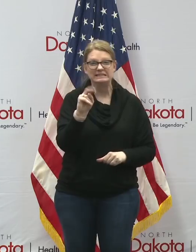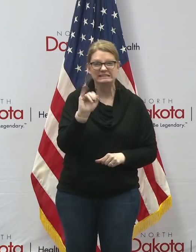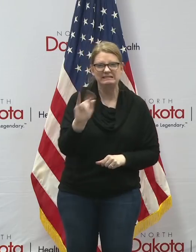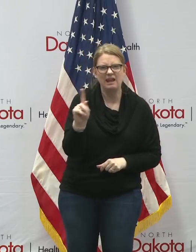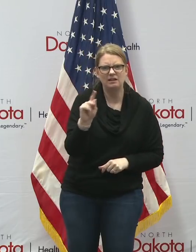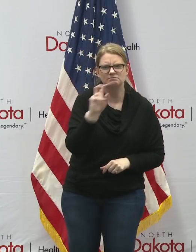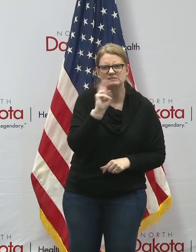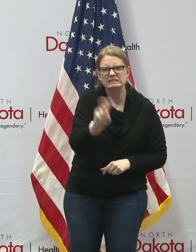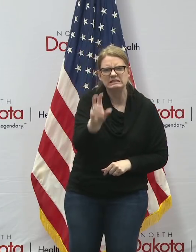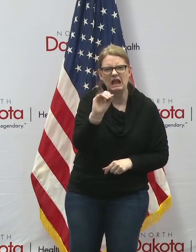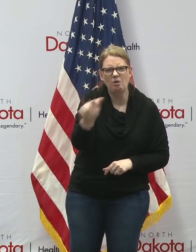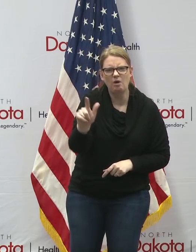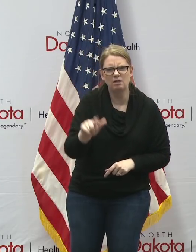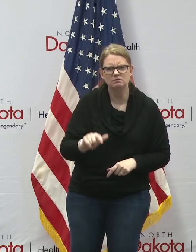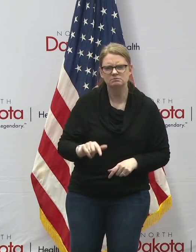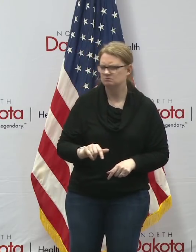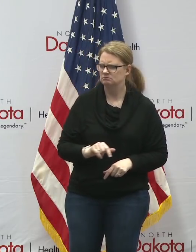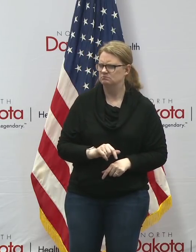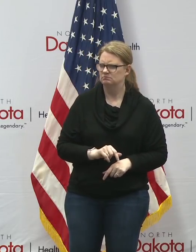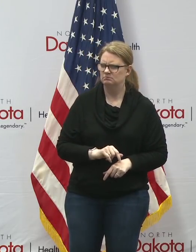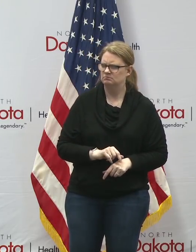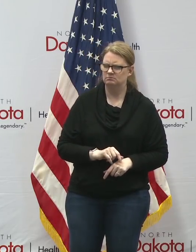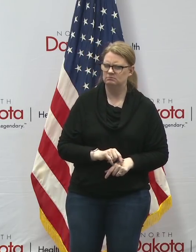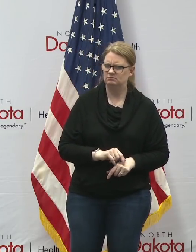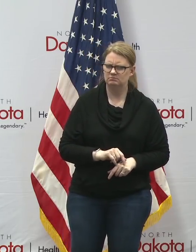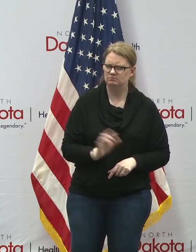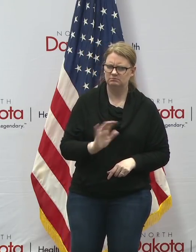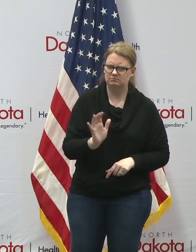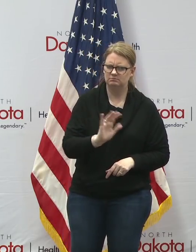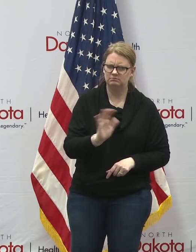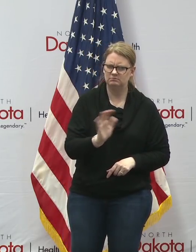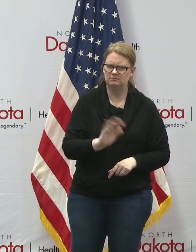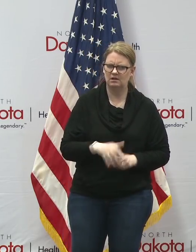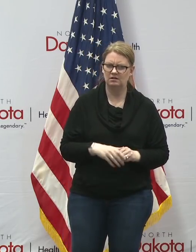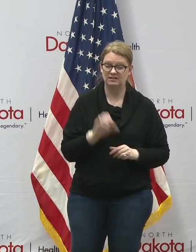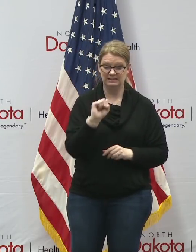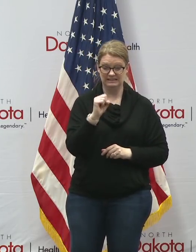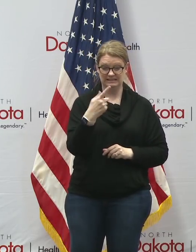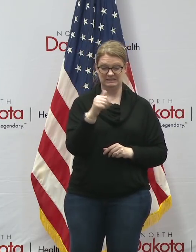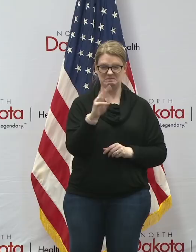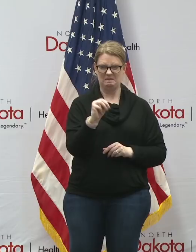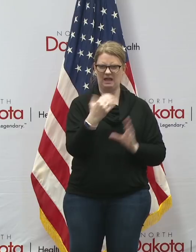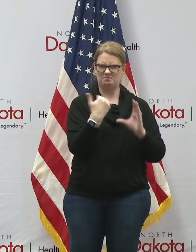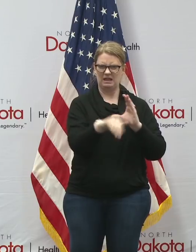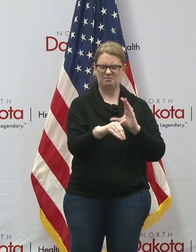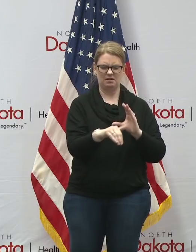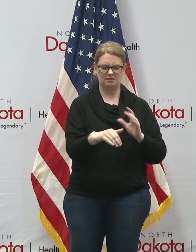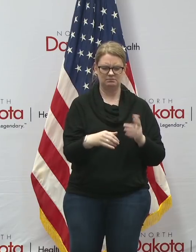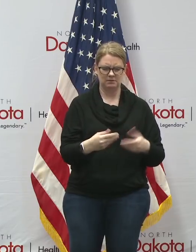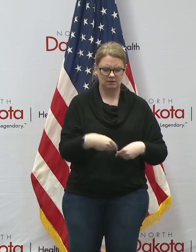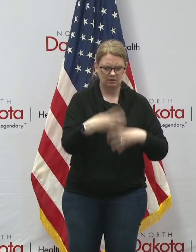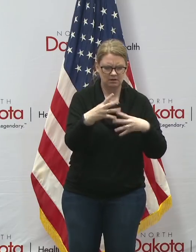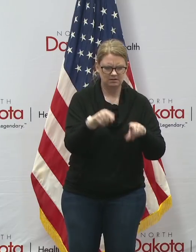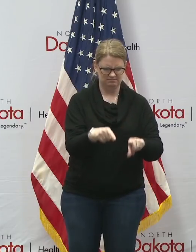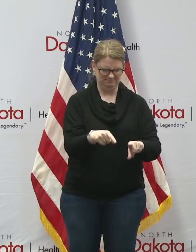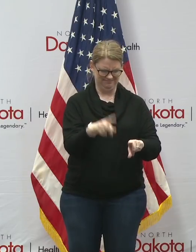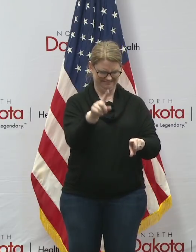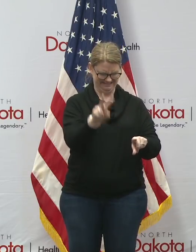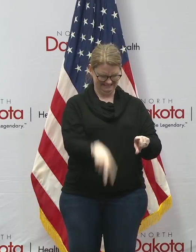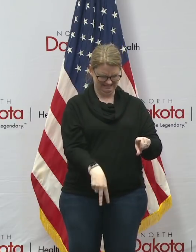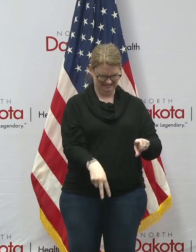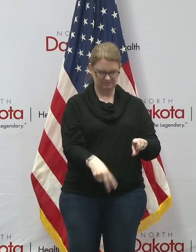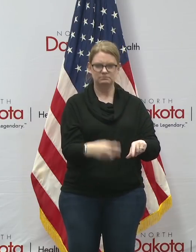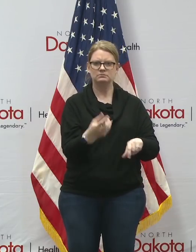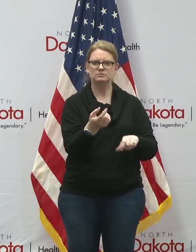that exists that you can get from spam email that you are uh sent ignore it delete it and never